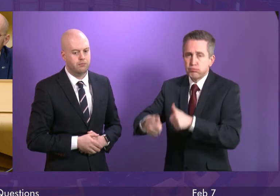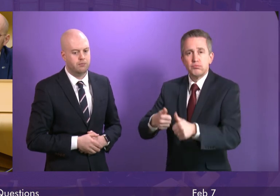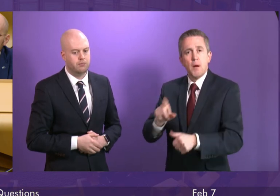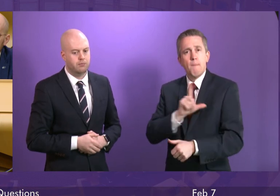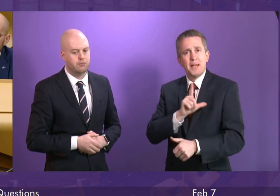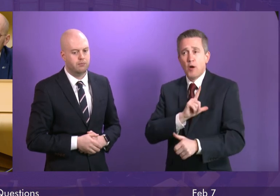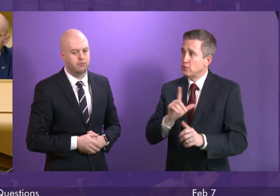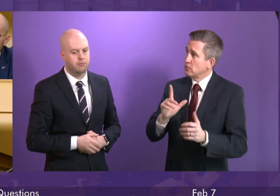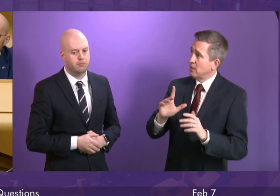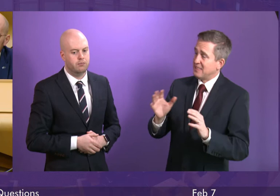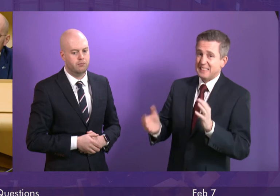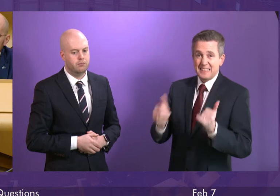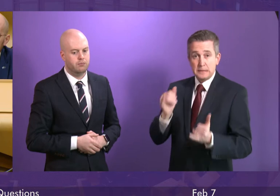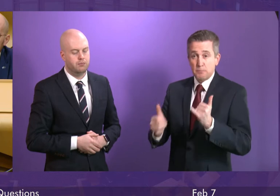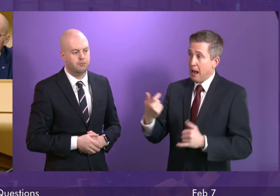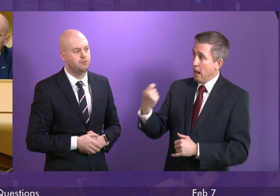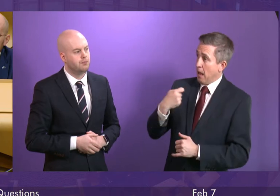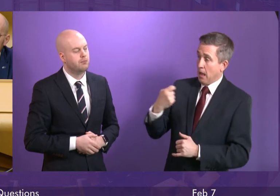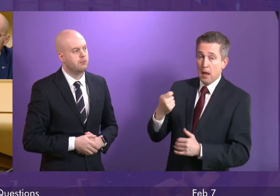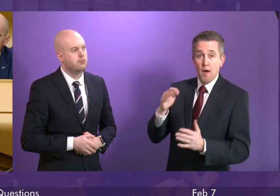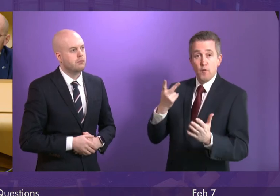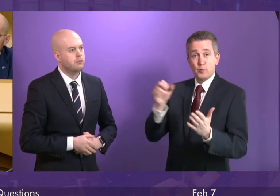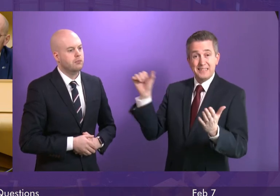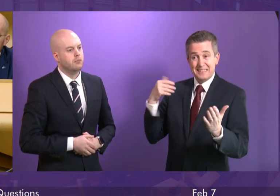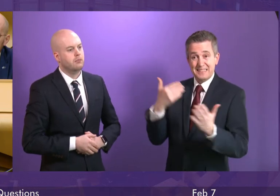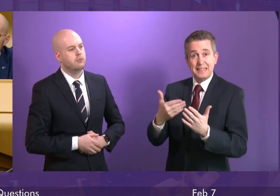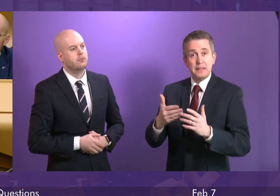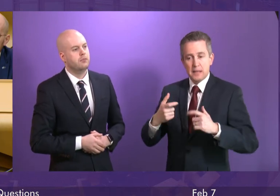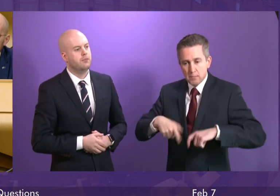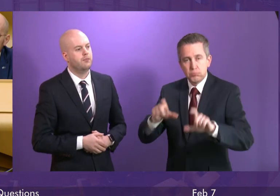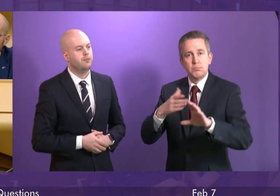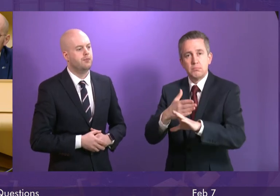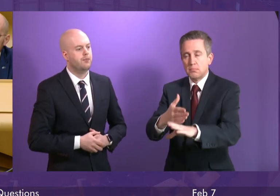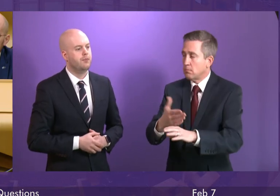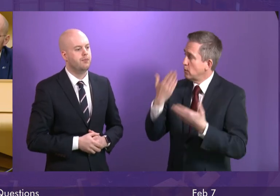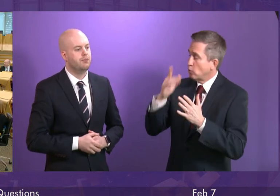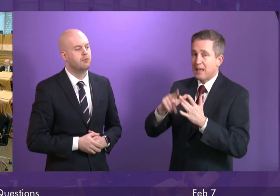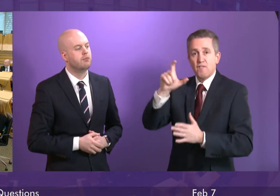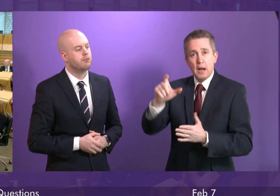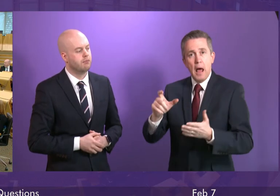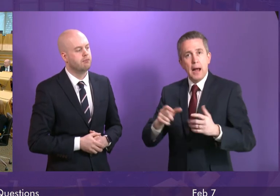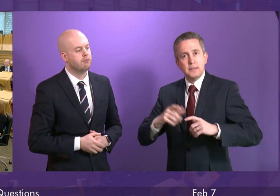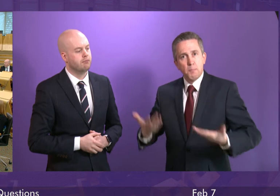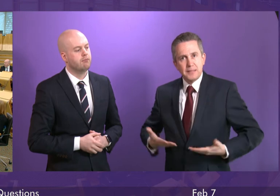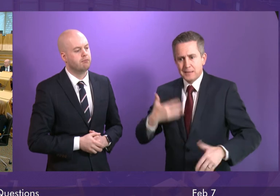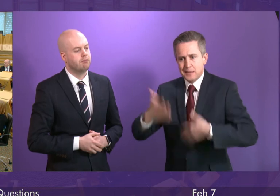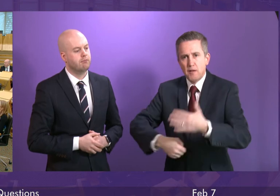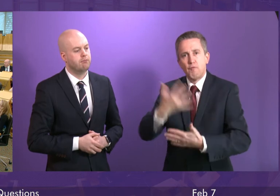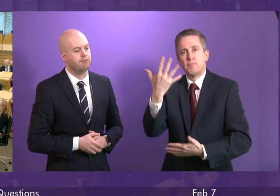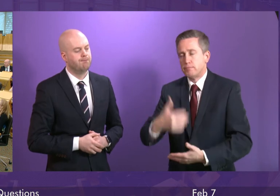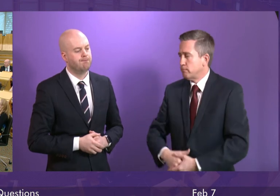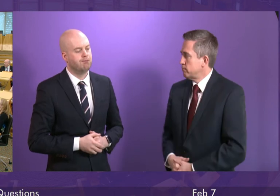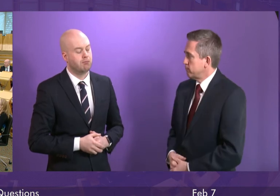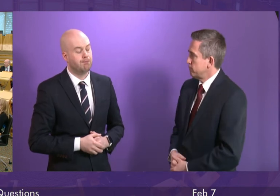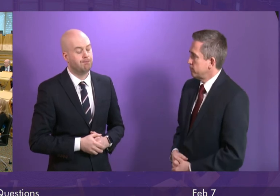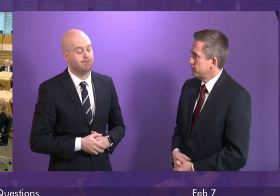despite the threat of redundancy, hanging over their heads since 2016, and once again proves that Inverclyde is open for business. Deputy First Minister. I